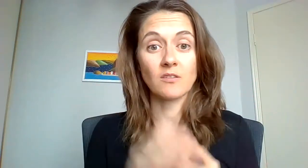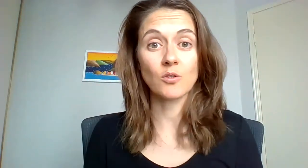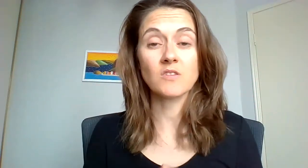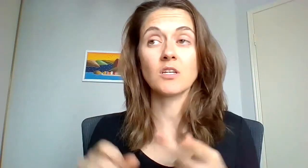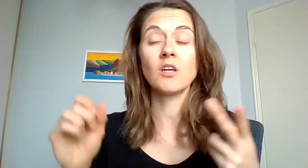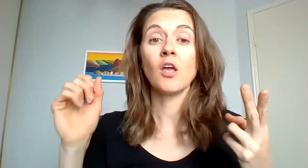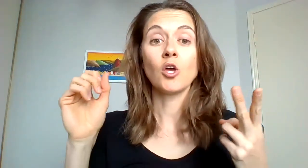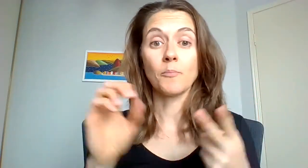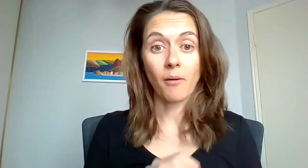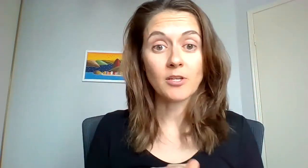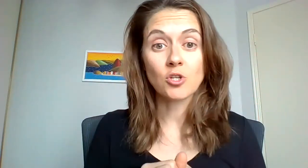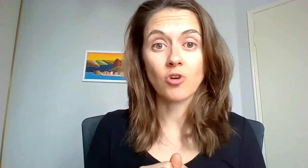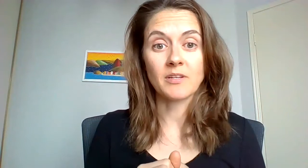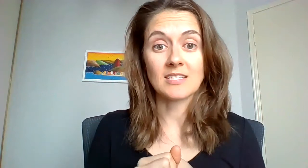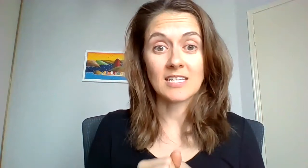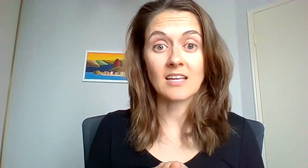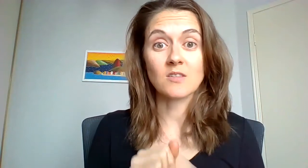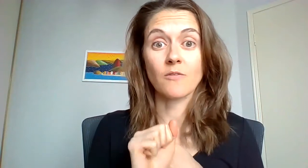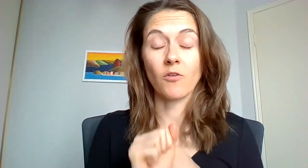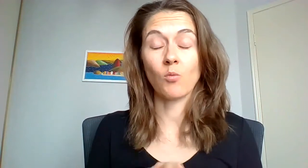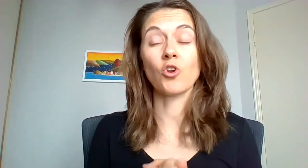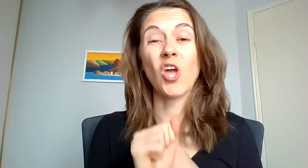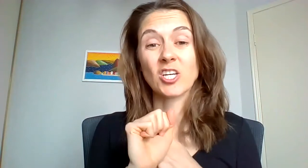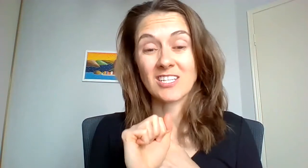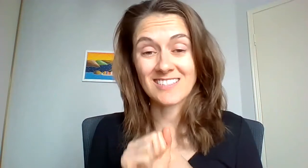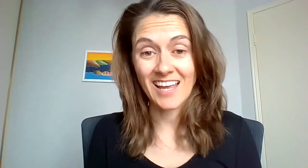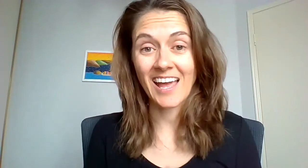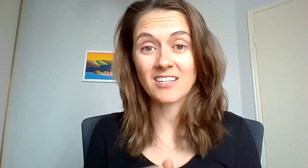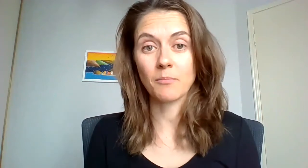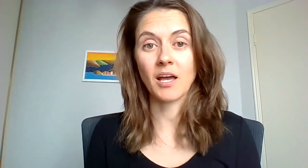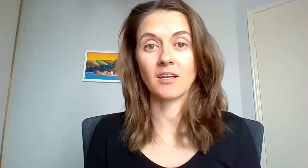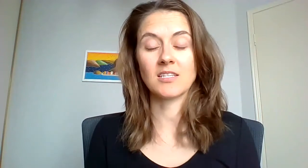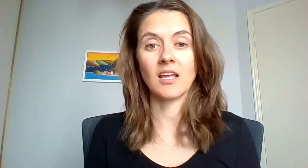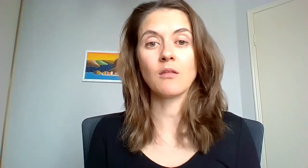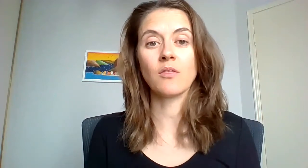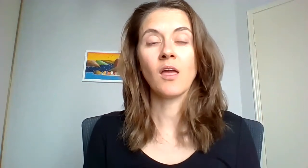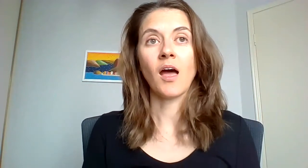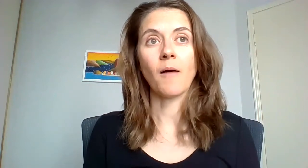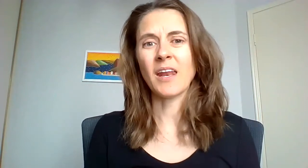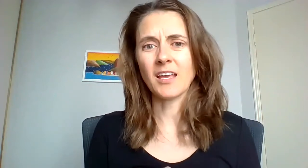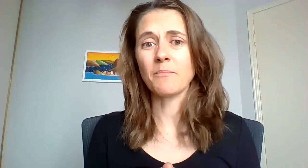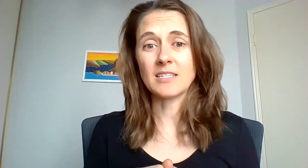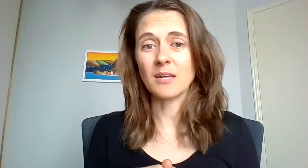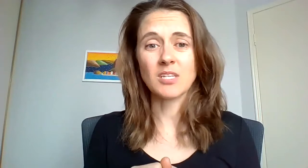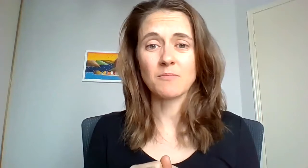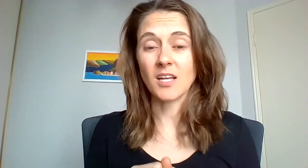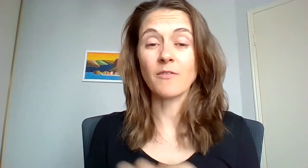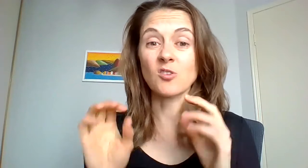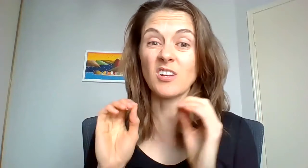exhausted, you probably should drop into tears to find what you're actually sad about underneath and it can be deep deep stuff, it's got